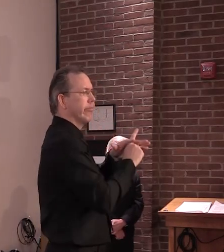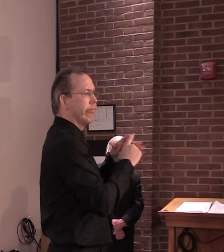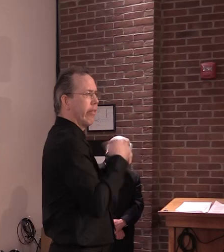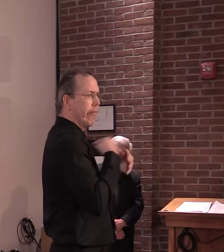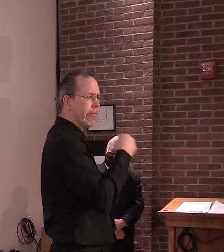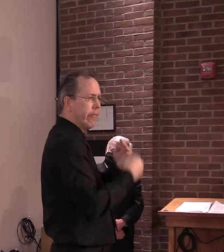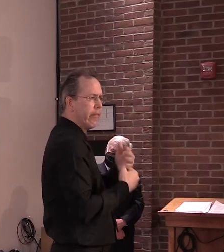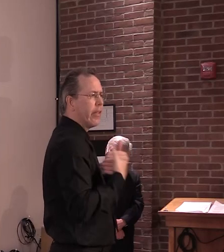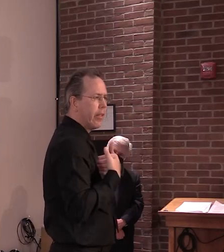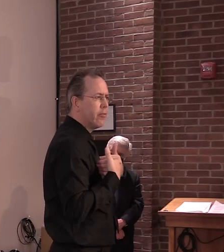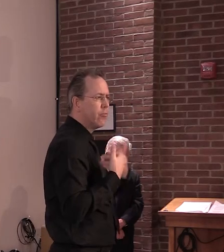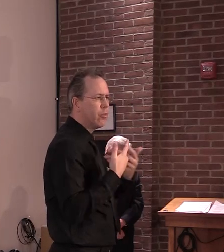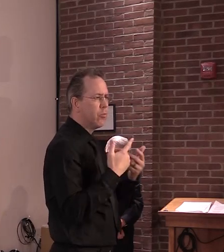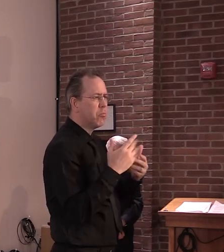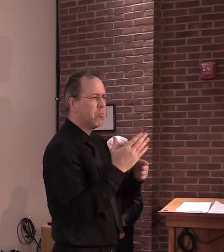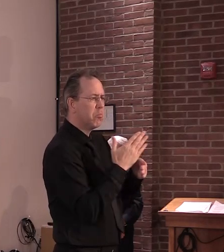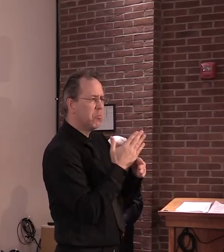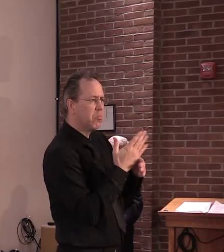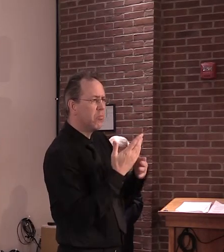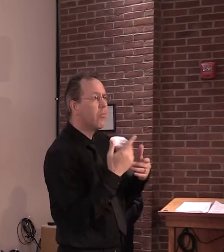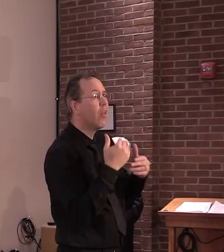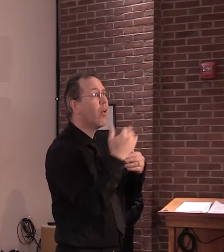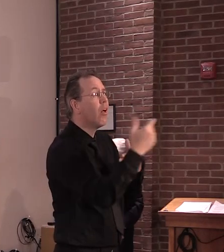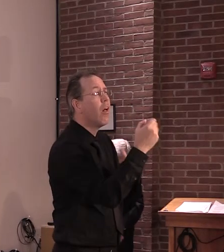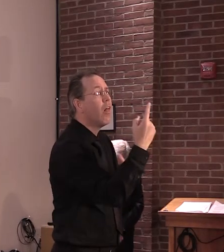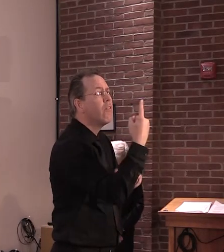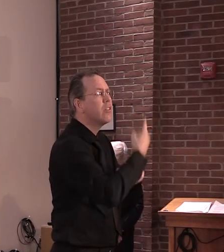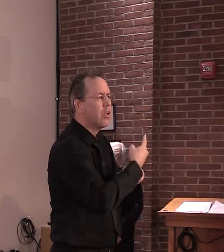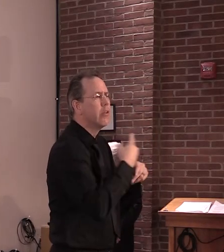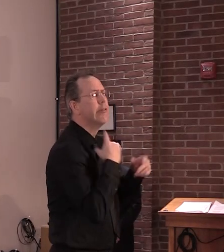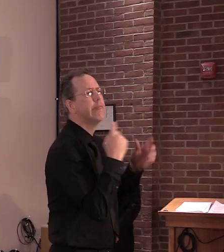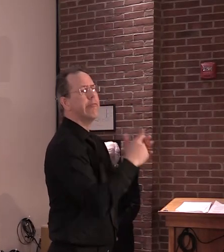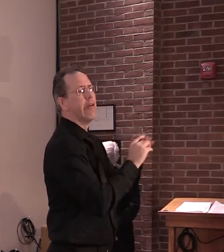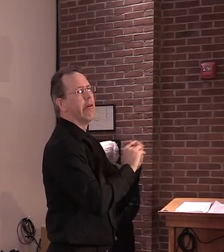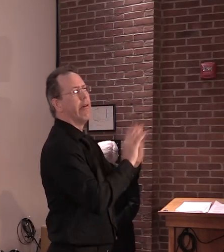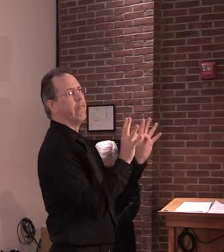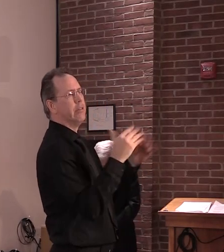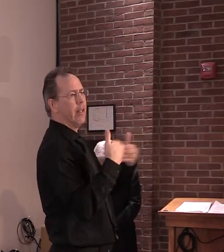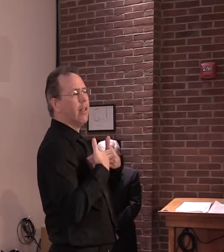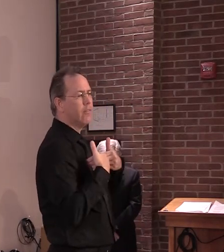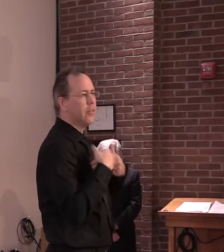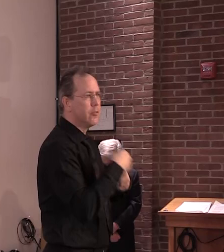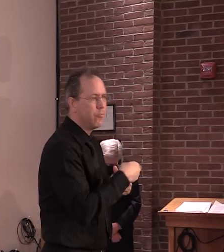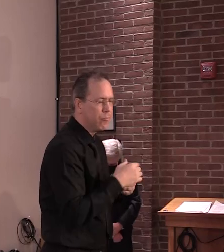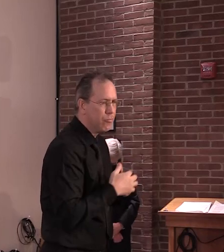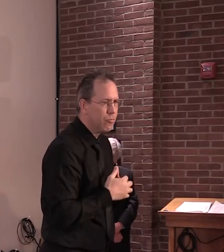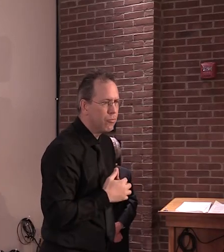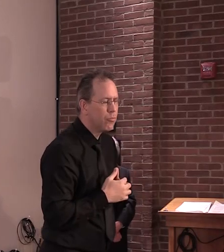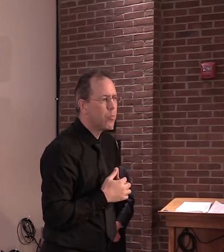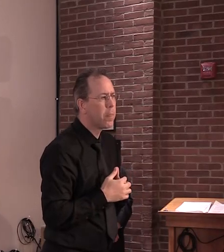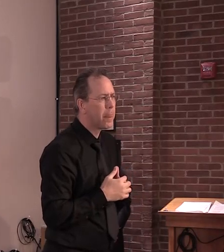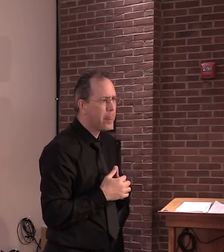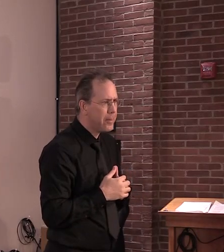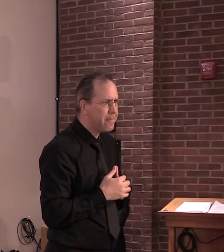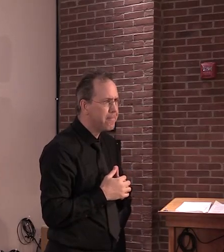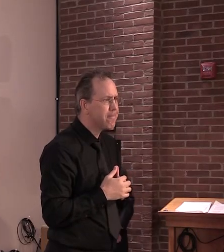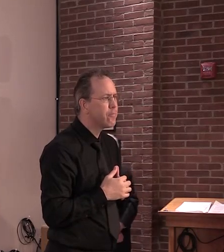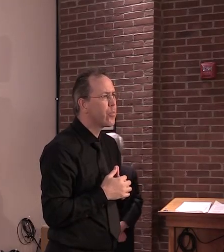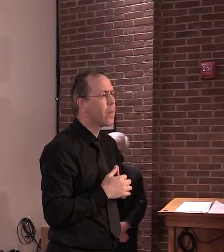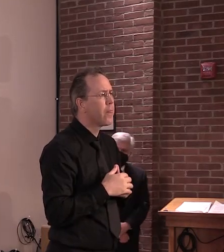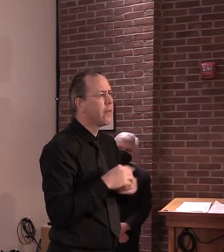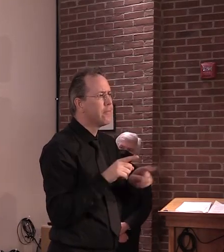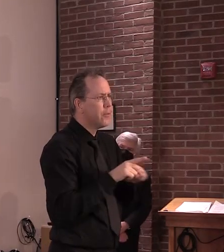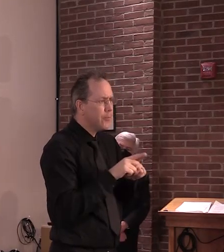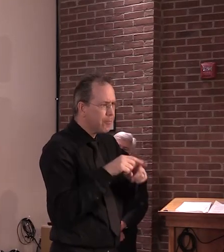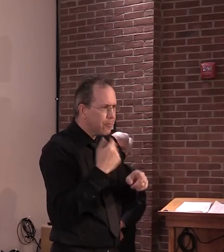thing we don't know as much as we'd like to know about is how much asymptomatic disease there is present in the population, not just in